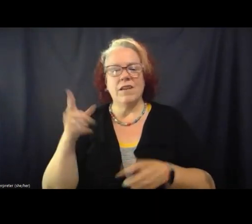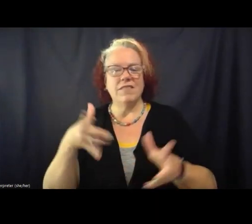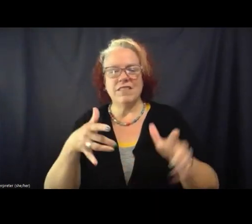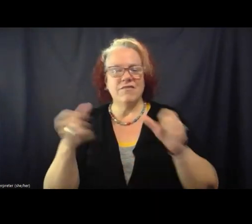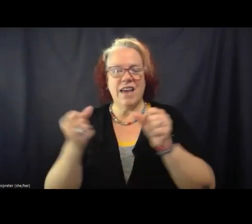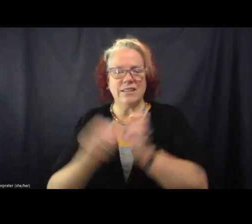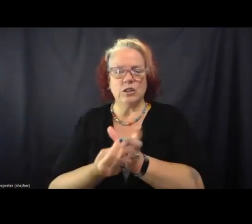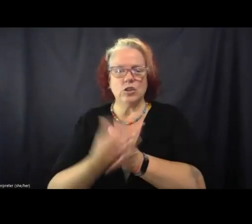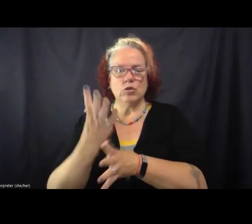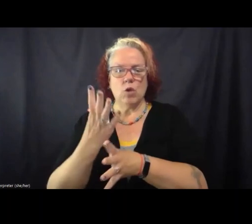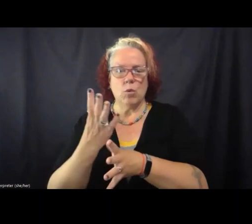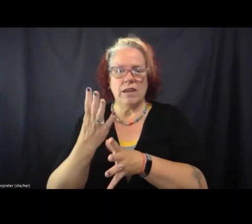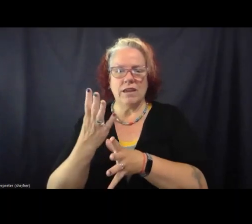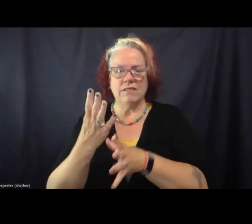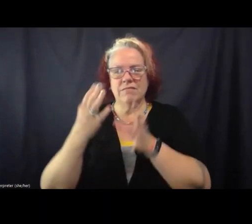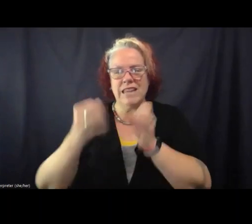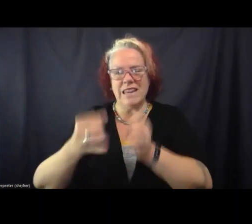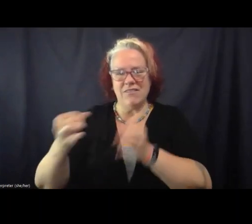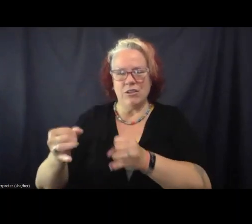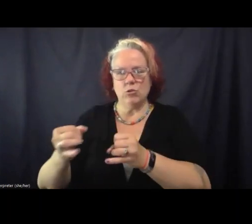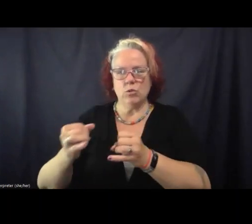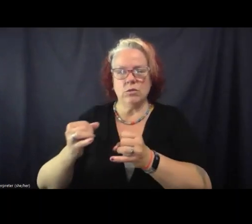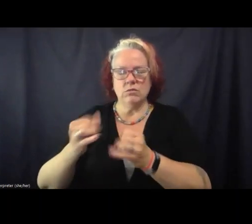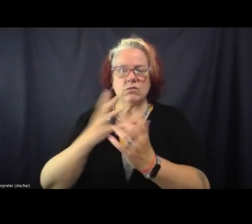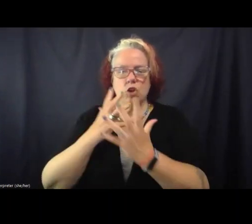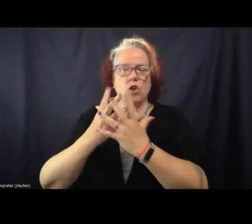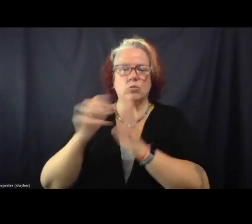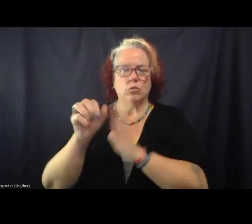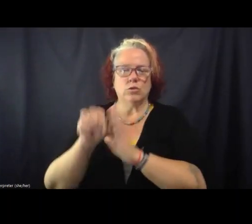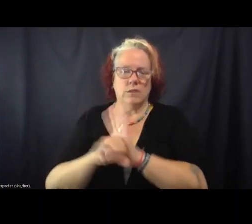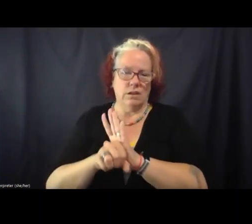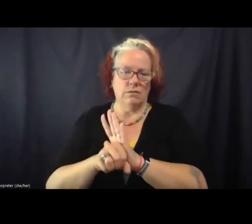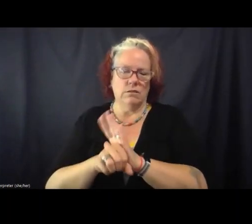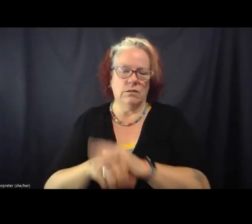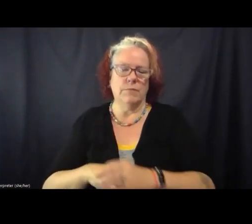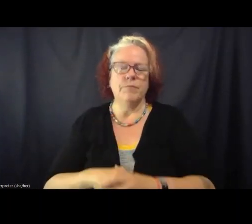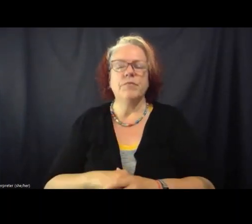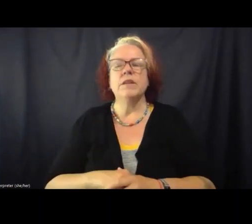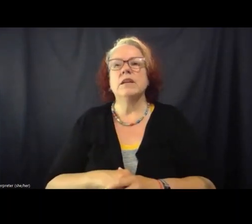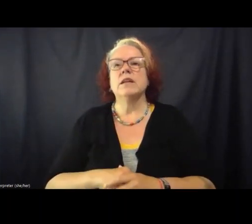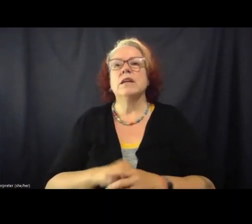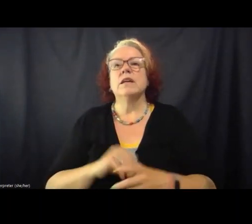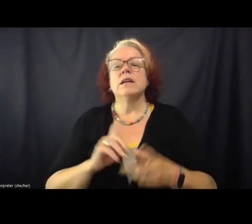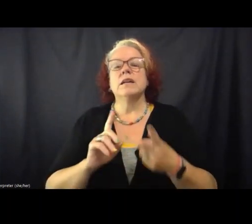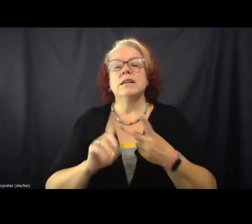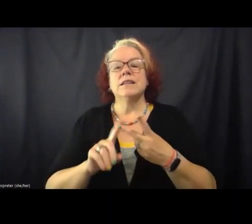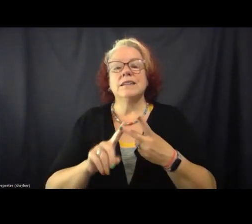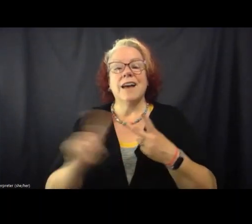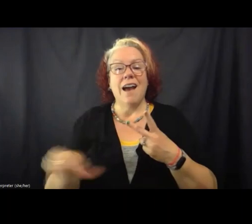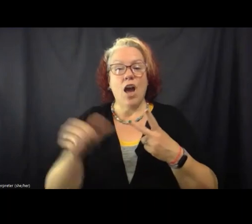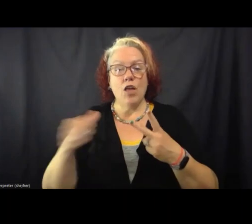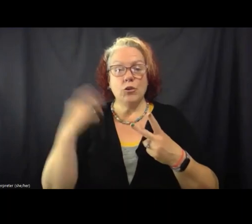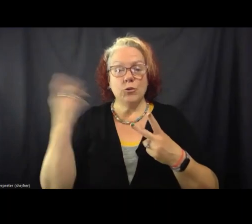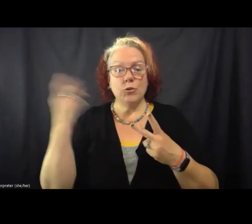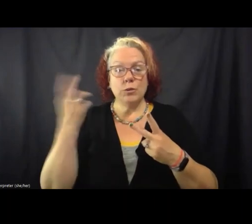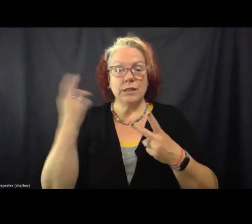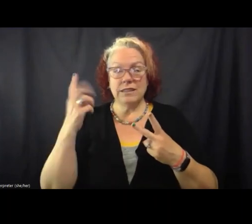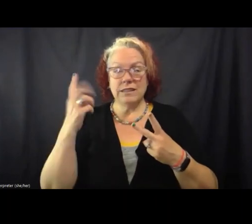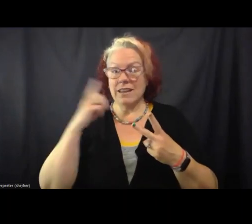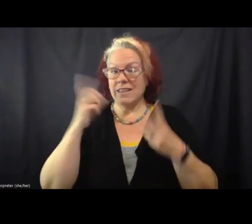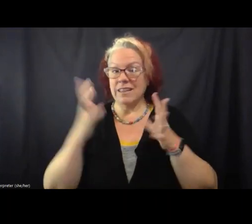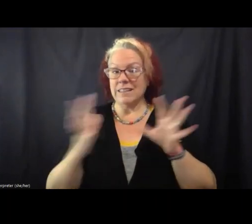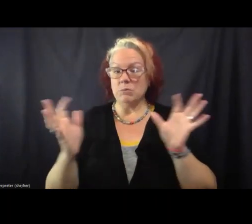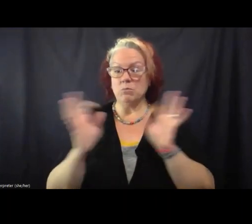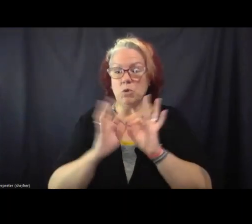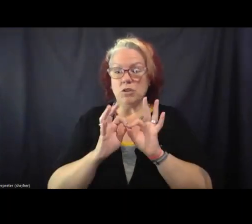individual carceral states in the United States. But the other reason that I think is particularly consequential to